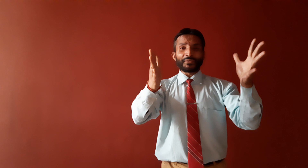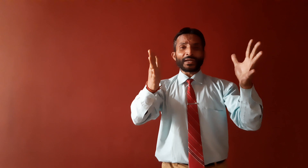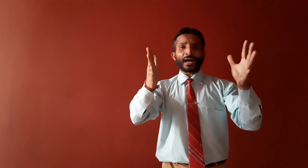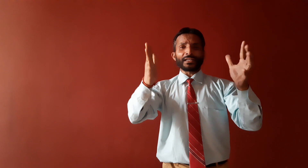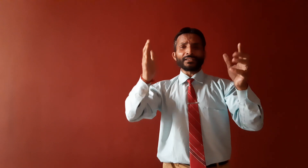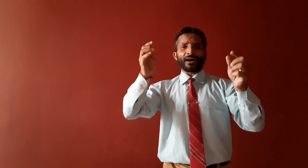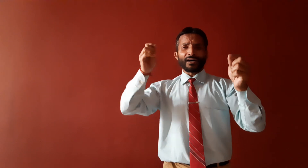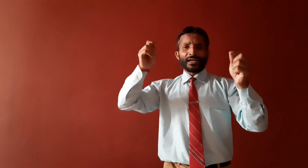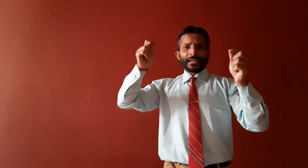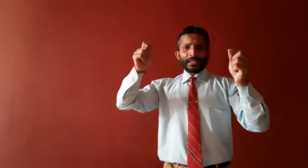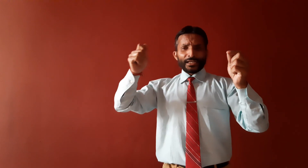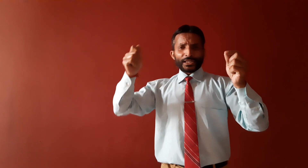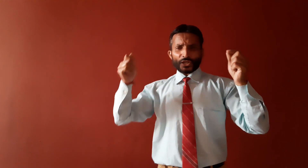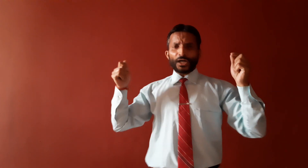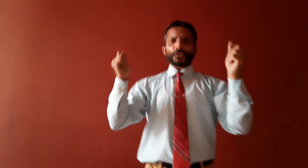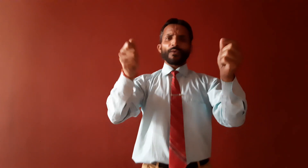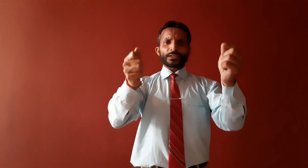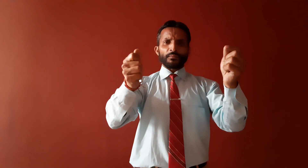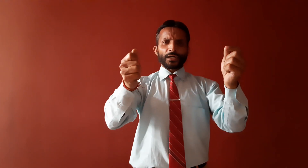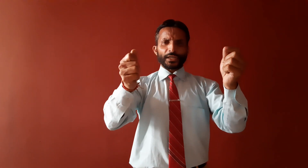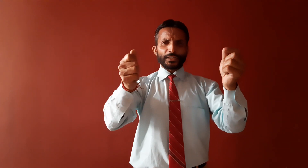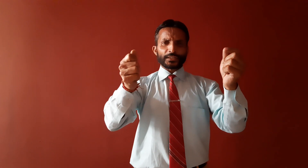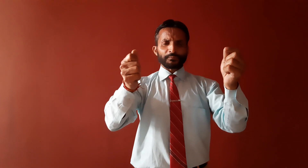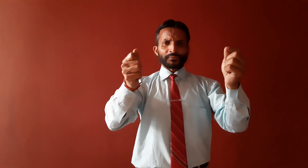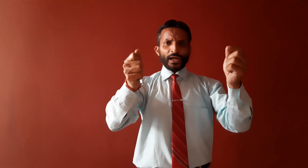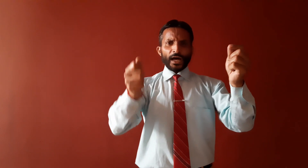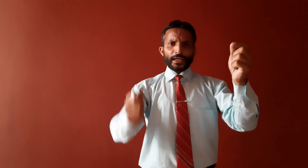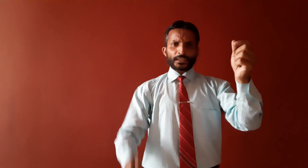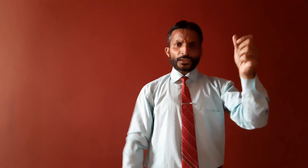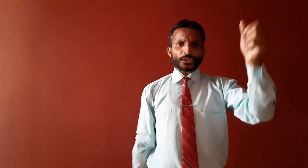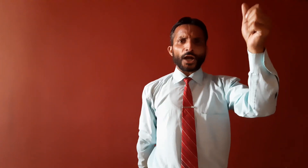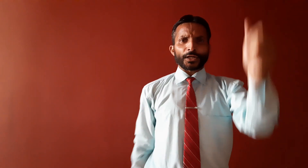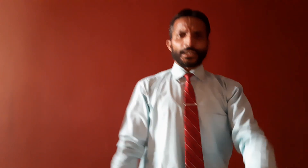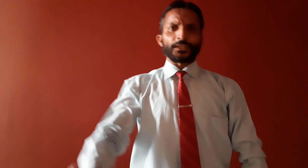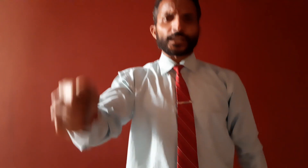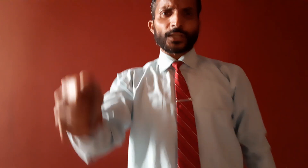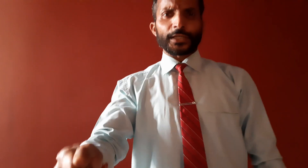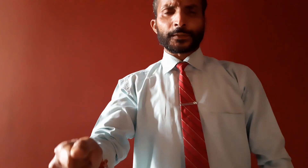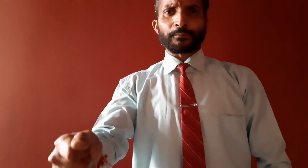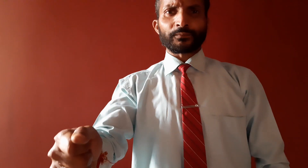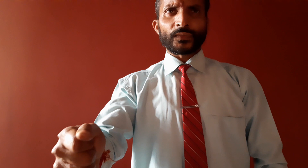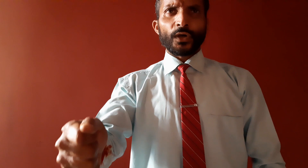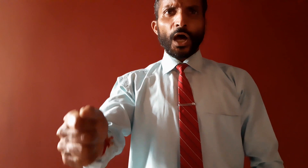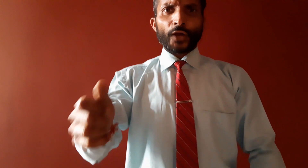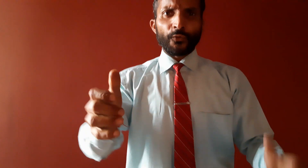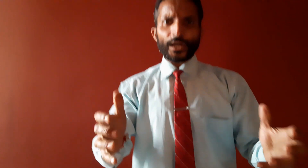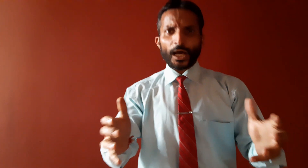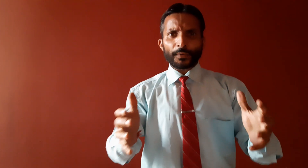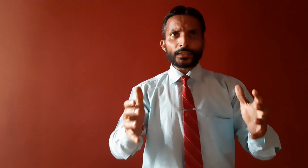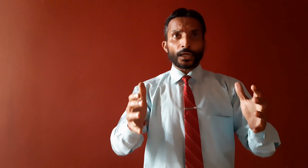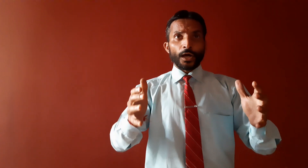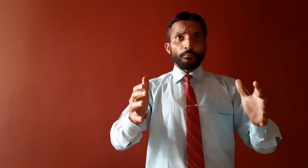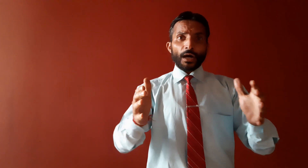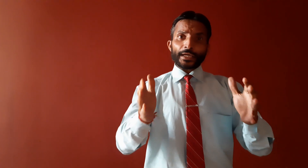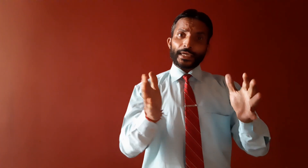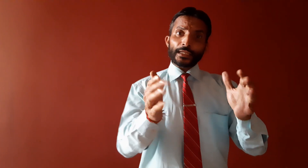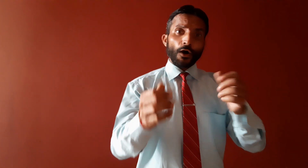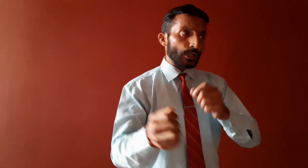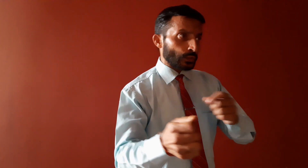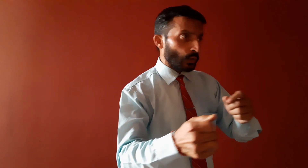Vivekananda, he turned towards the monkeys and start running that side. And what happens? Monkeys also